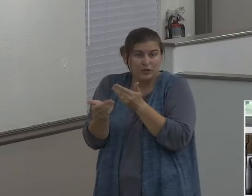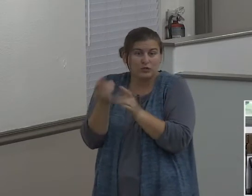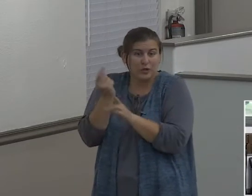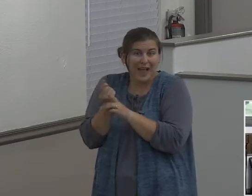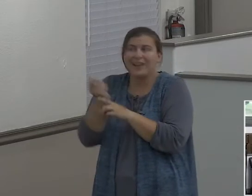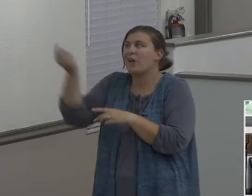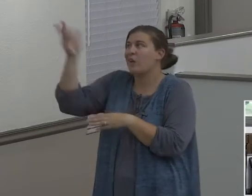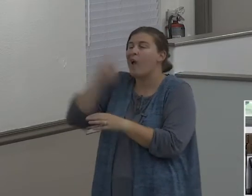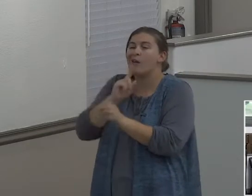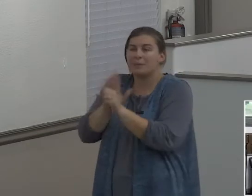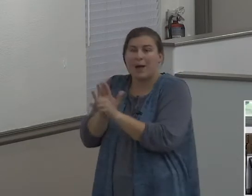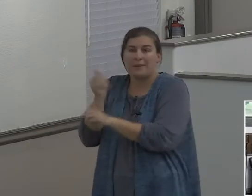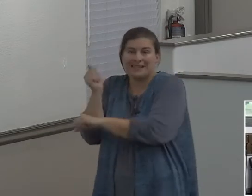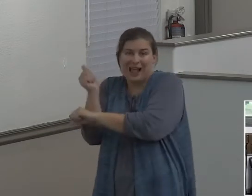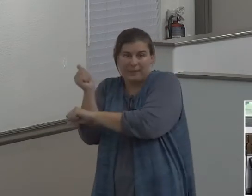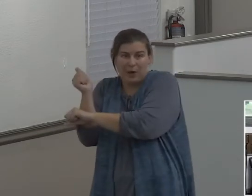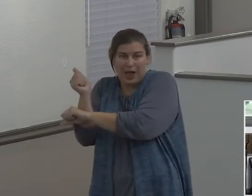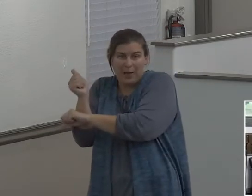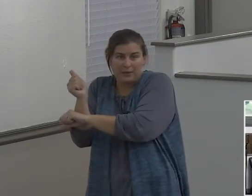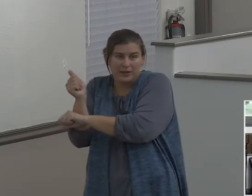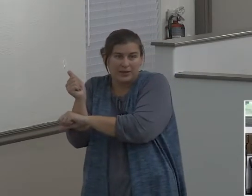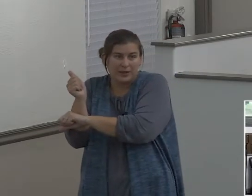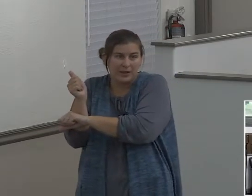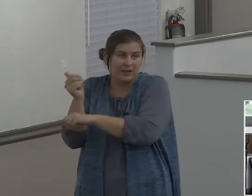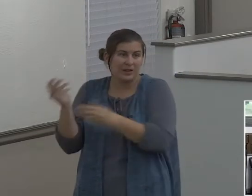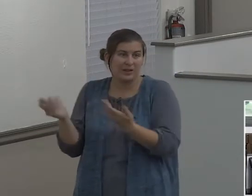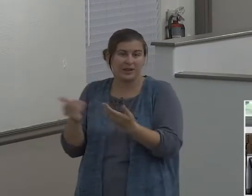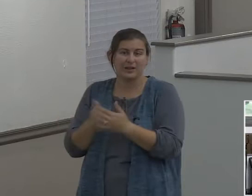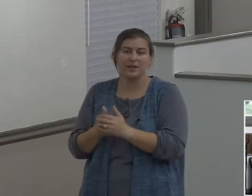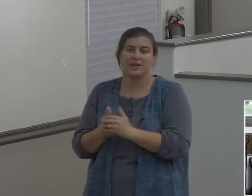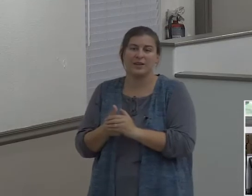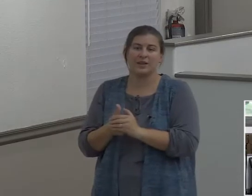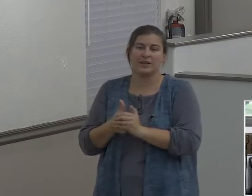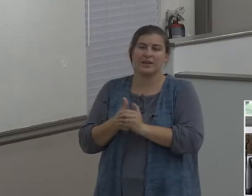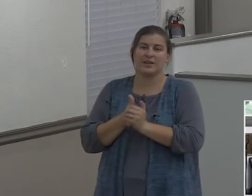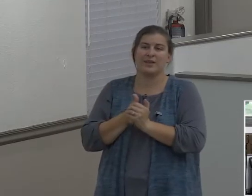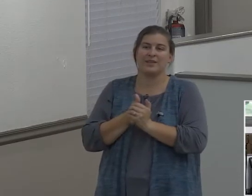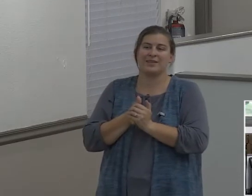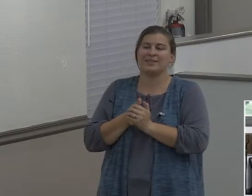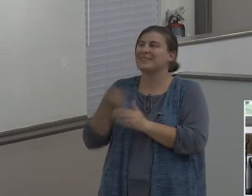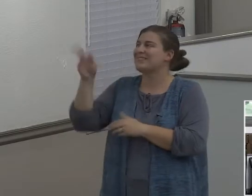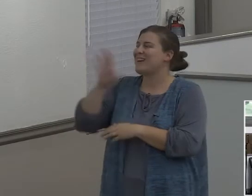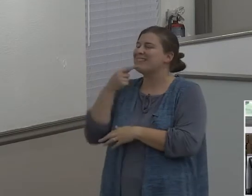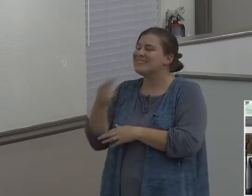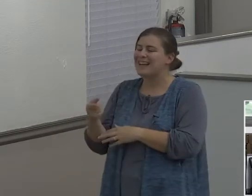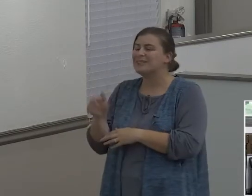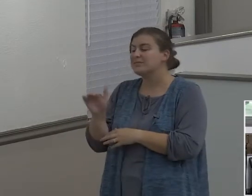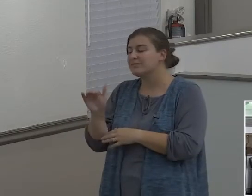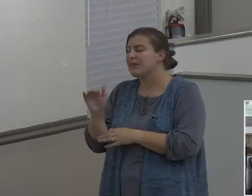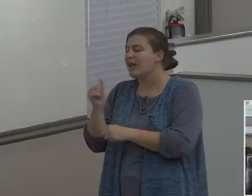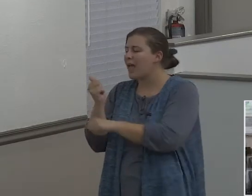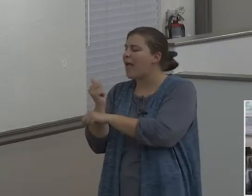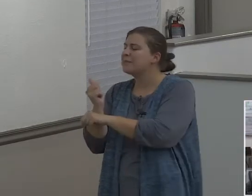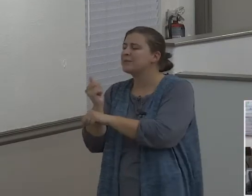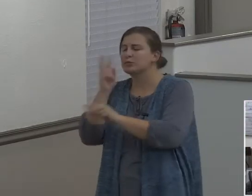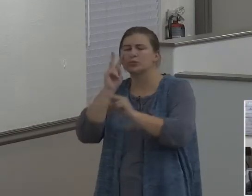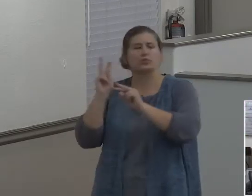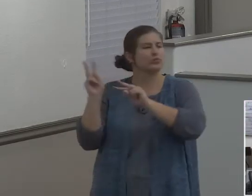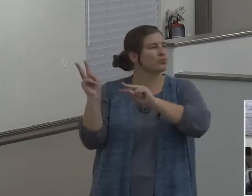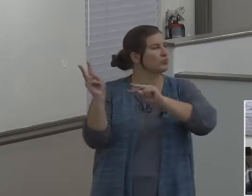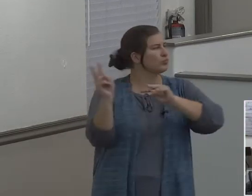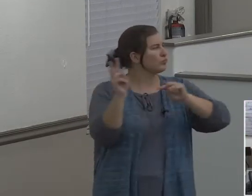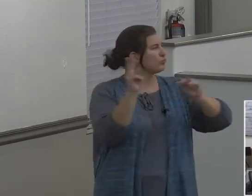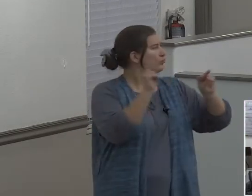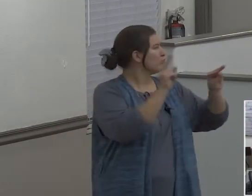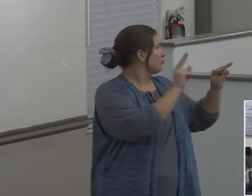made to Abram. He says, I want you to look as far as you can, east, west, north, south, it doesn't make any difference.